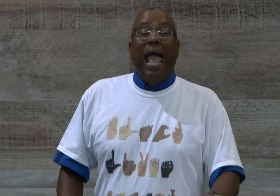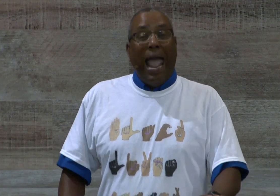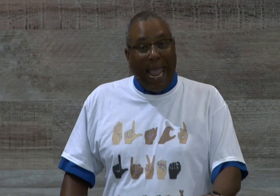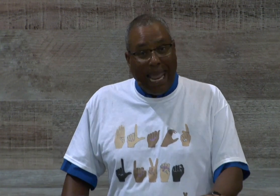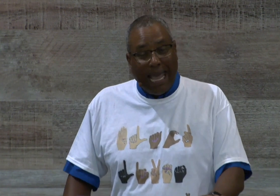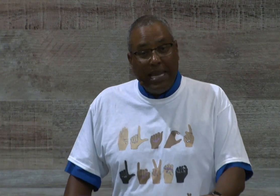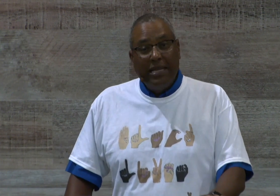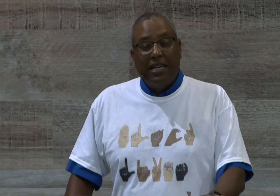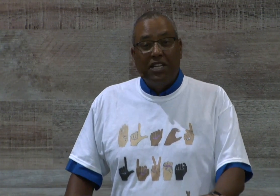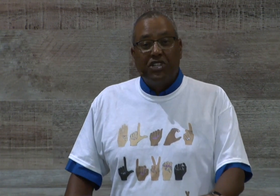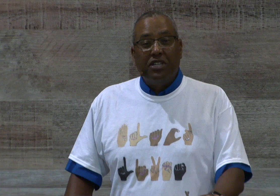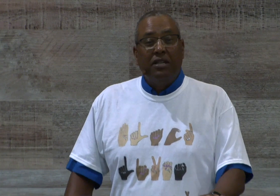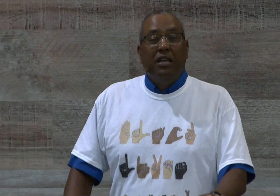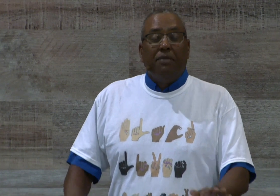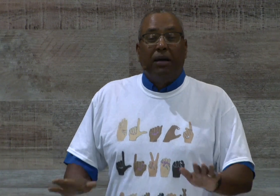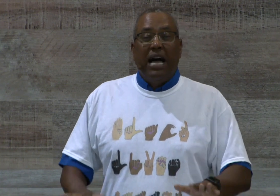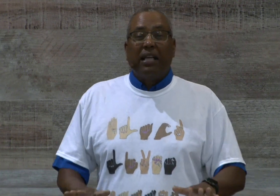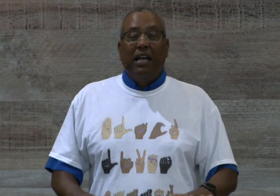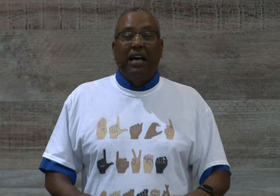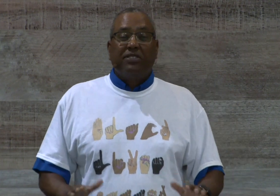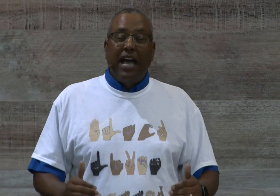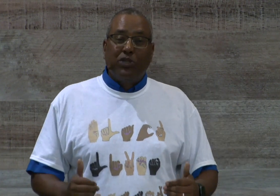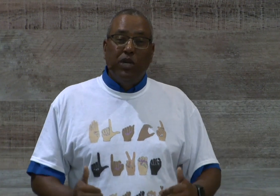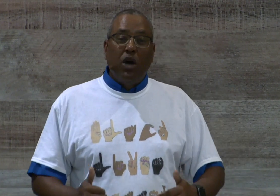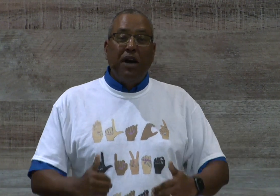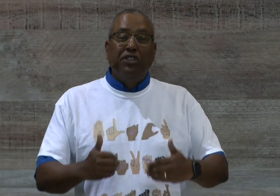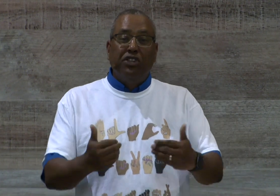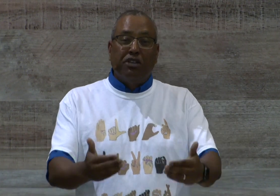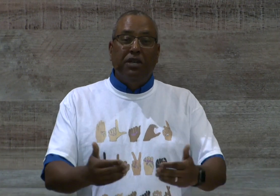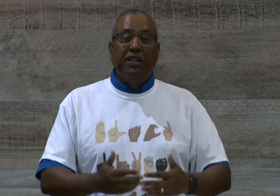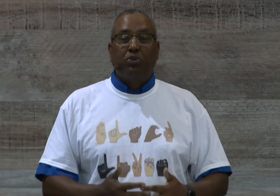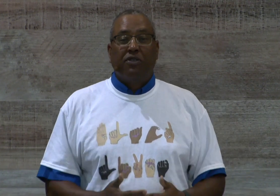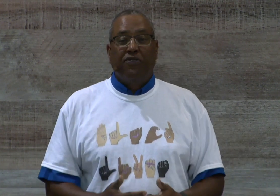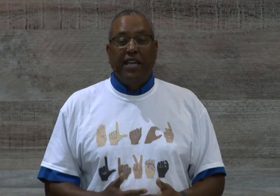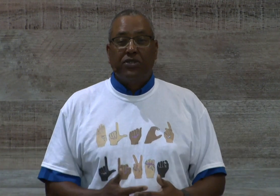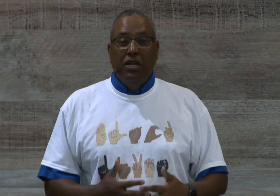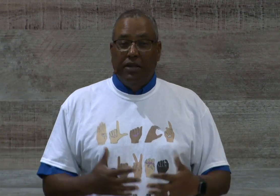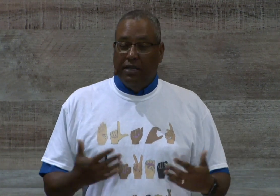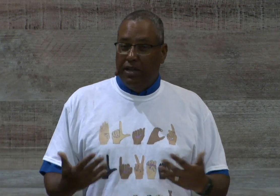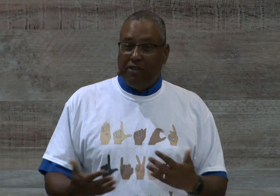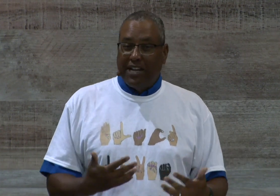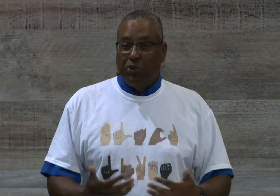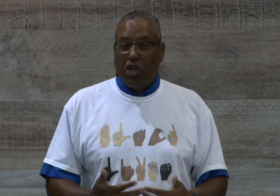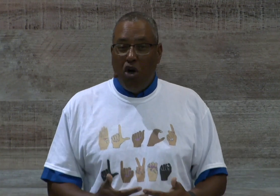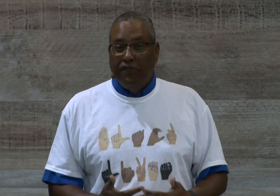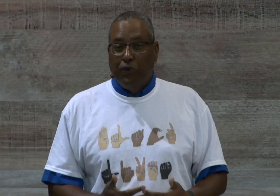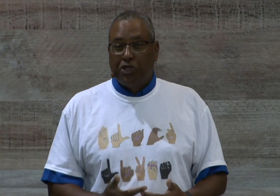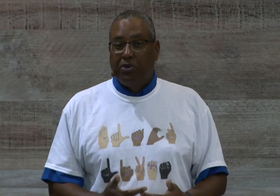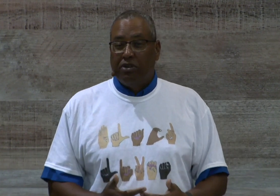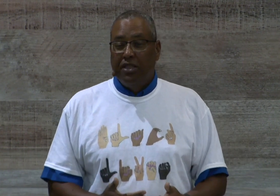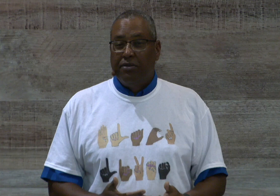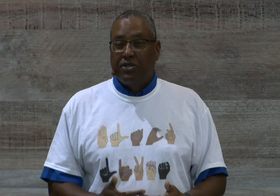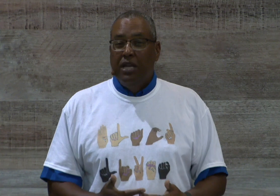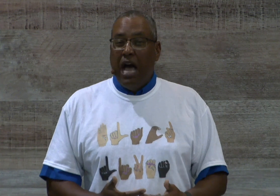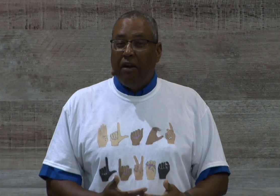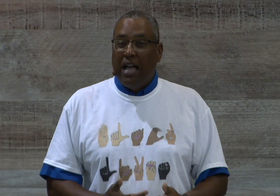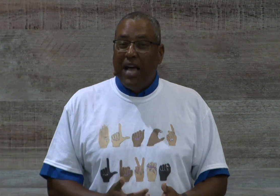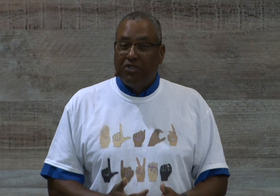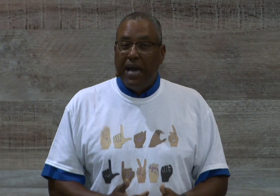And, in addition, black lives, as we go out into the community, as we face interaction with law enforcement or others, our lives matter